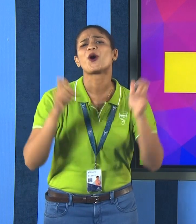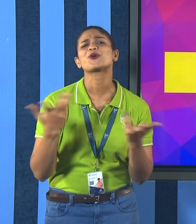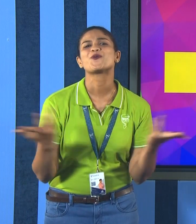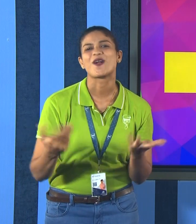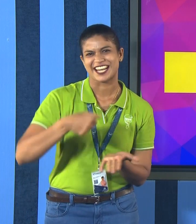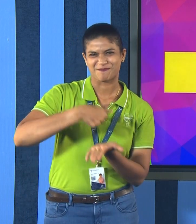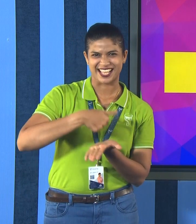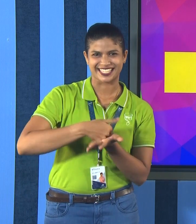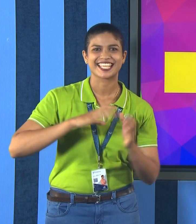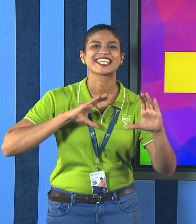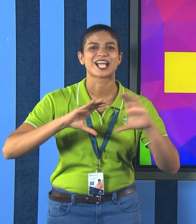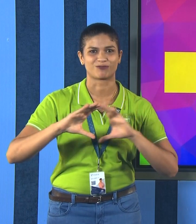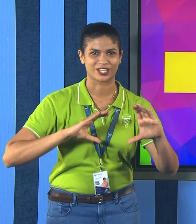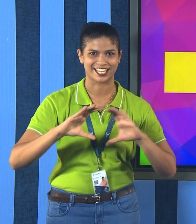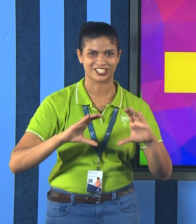first topic is basic communication.